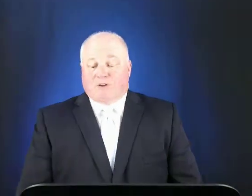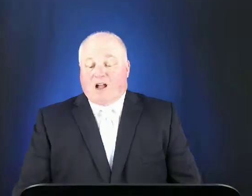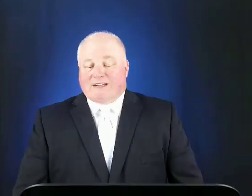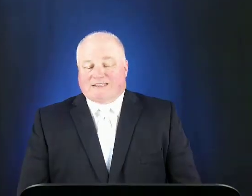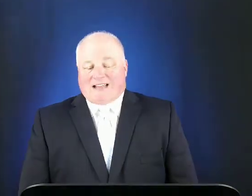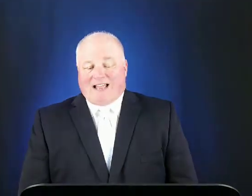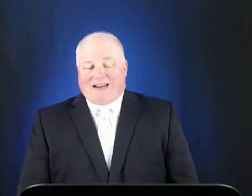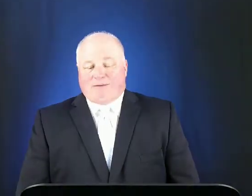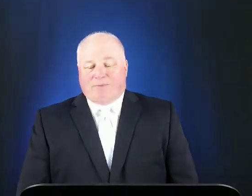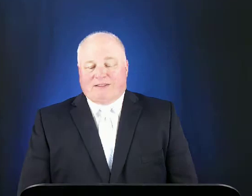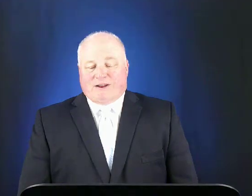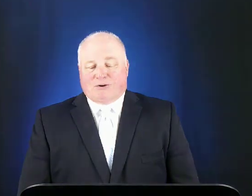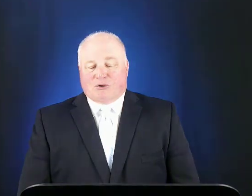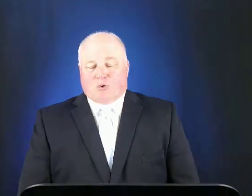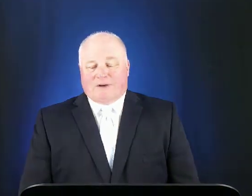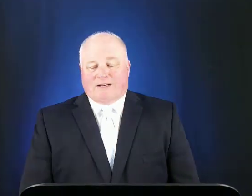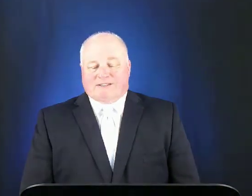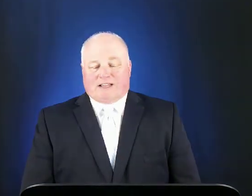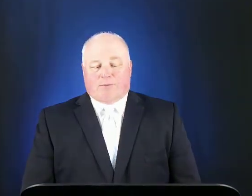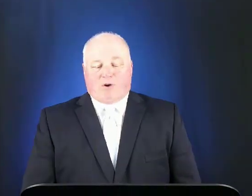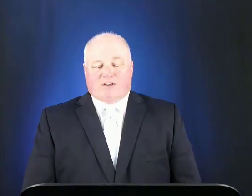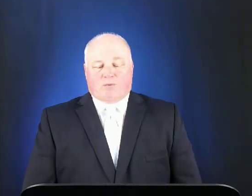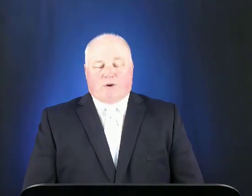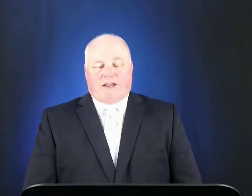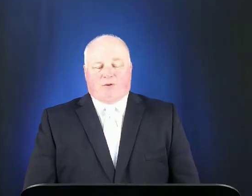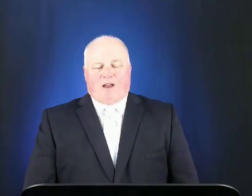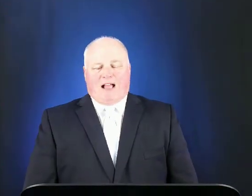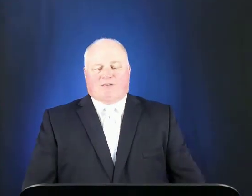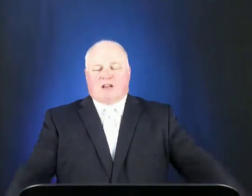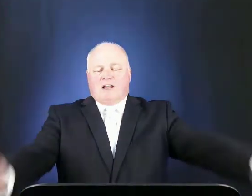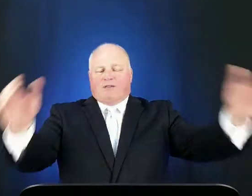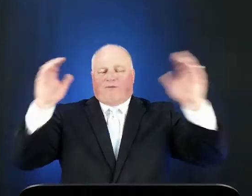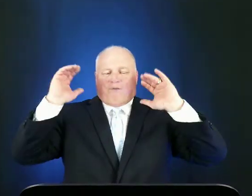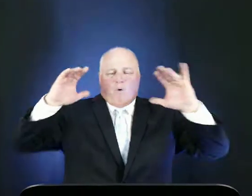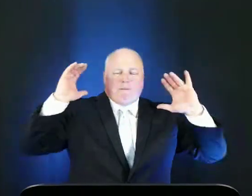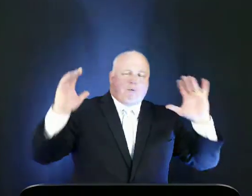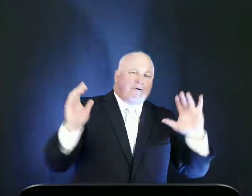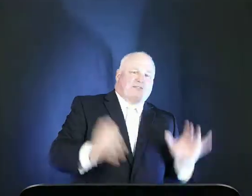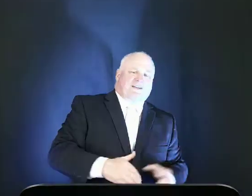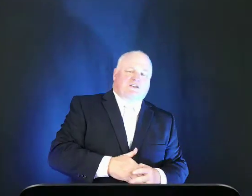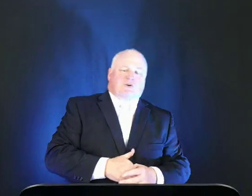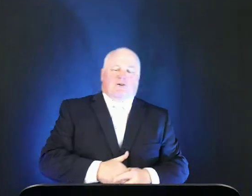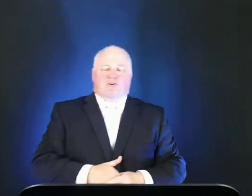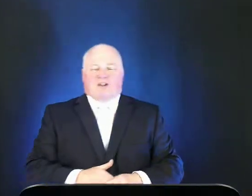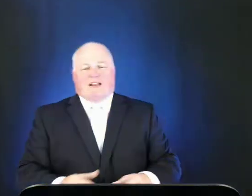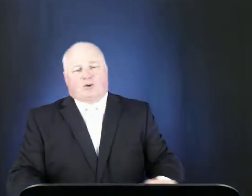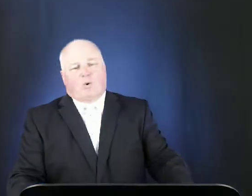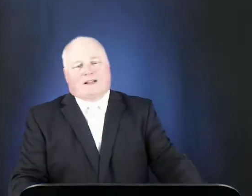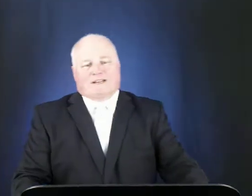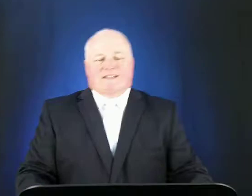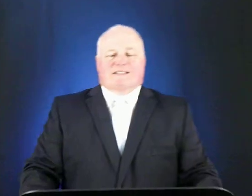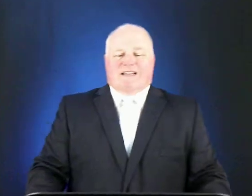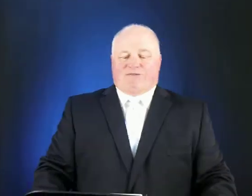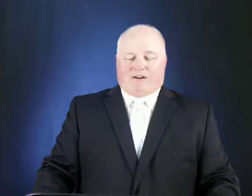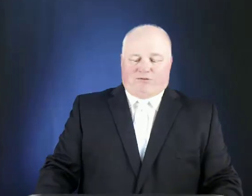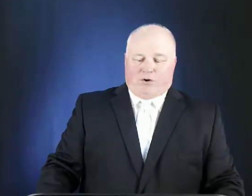god's side and be there to join in the celebration when he arrives four important things to understand quickly this evening first